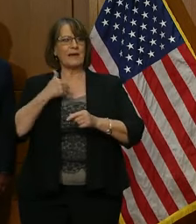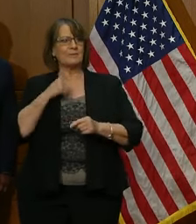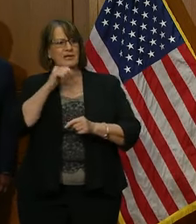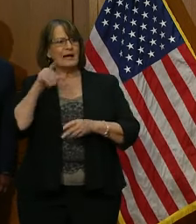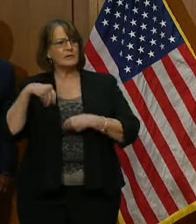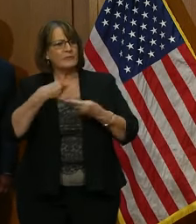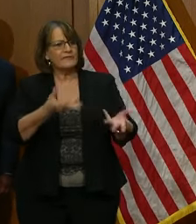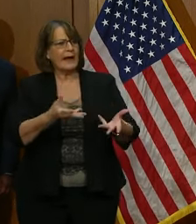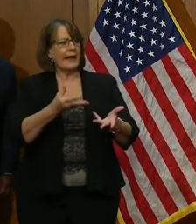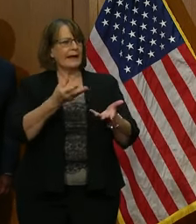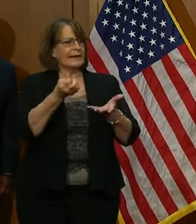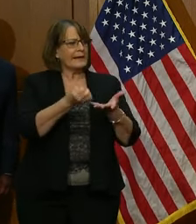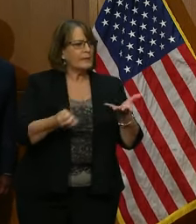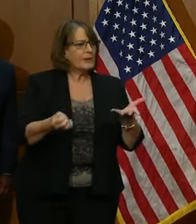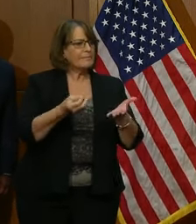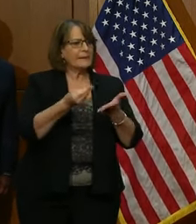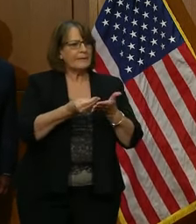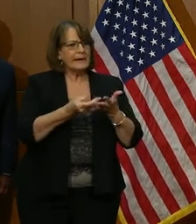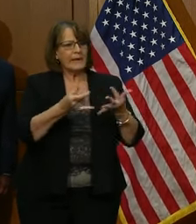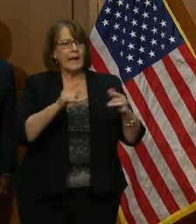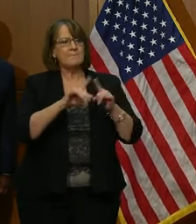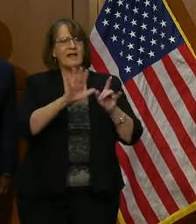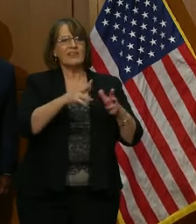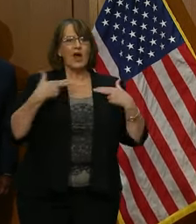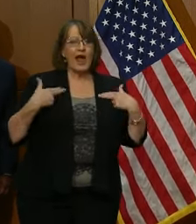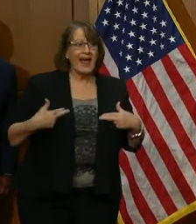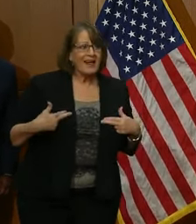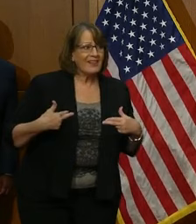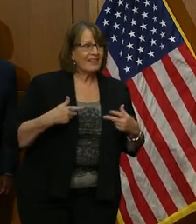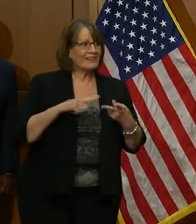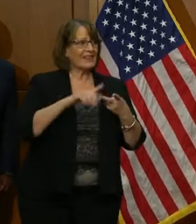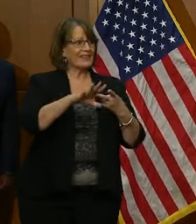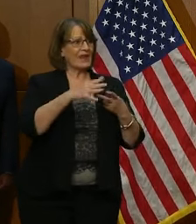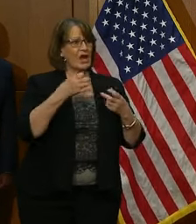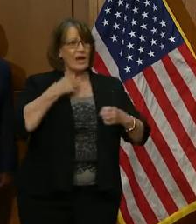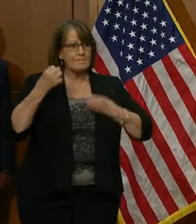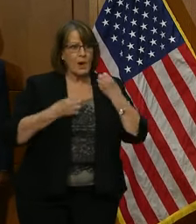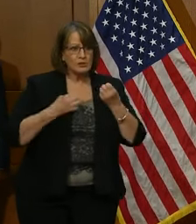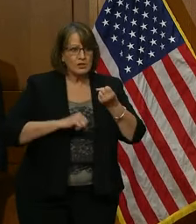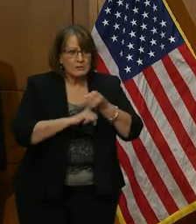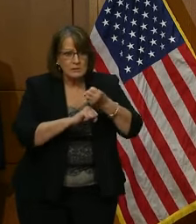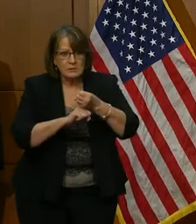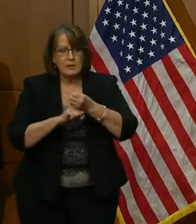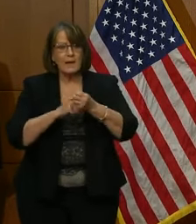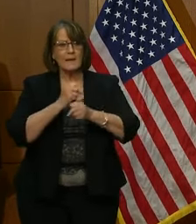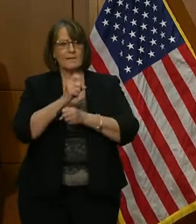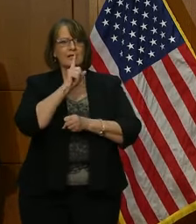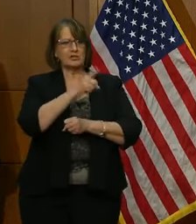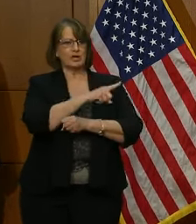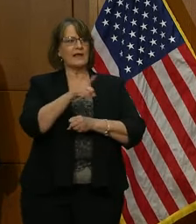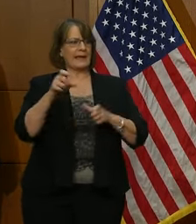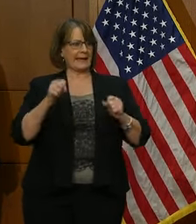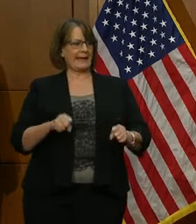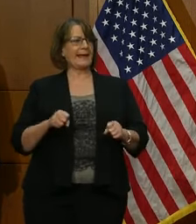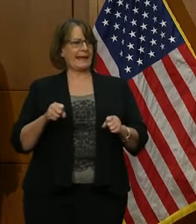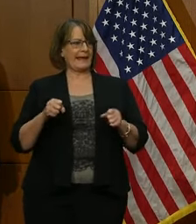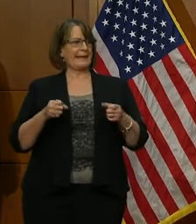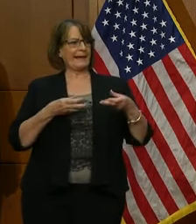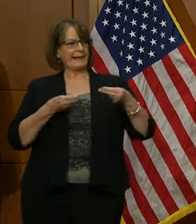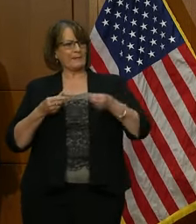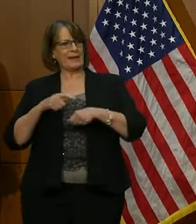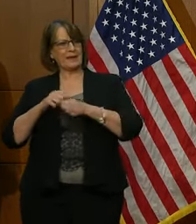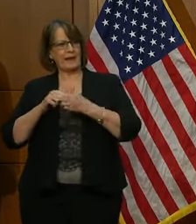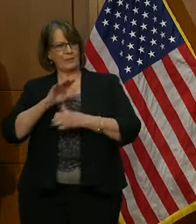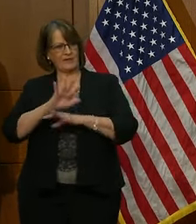equipment and the resources, but also their health care needs, their emotional needs, et cetera, making sure that they're able to spend appropriate time with family.